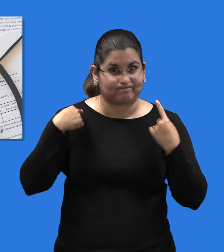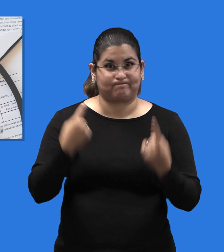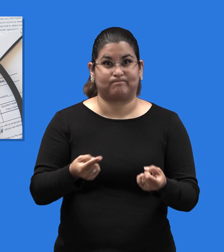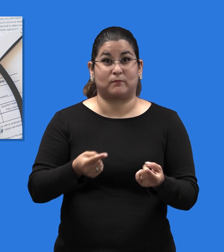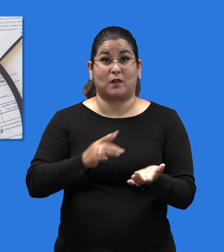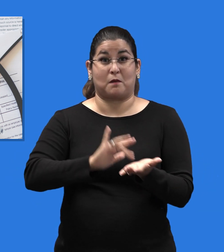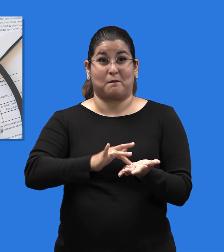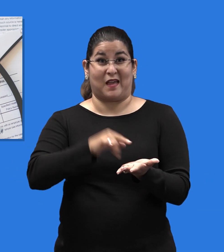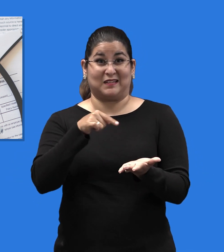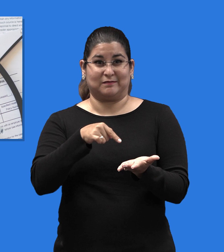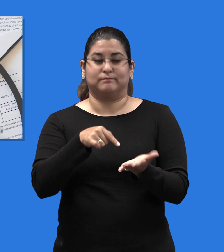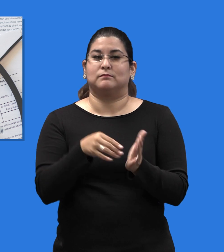life-saving treatments.